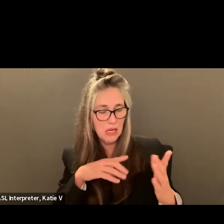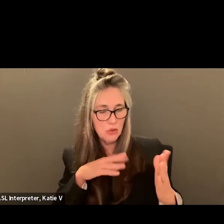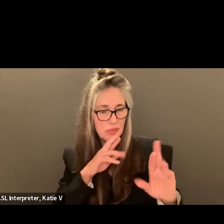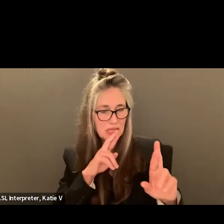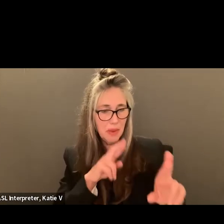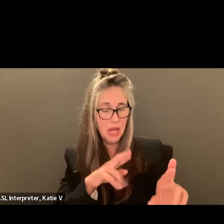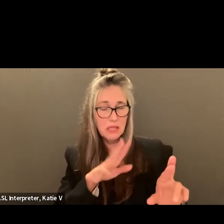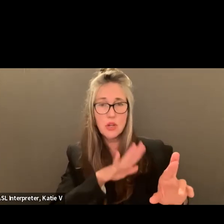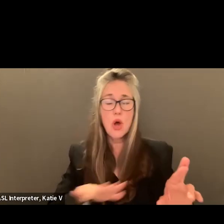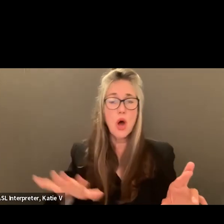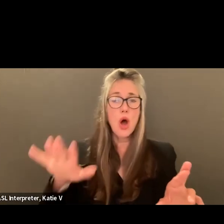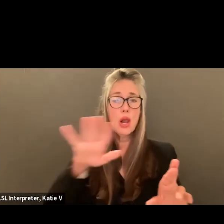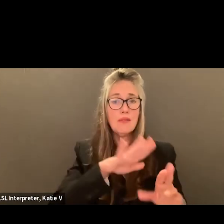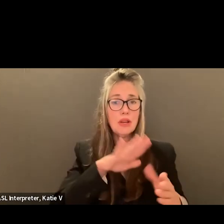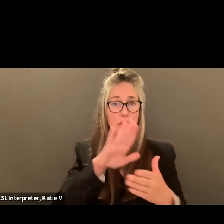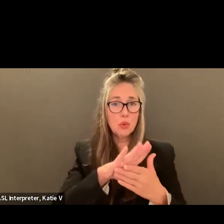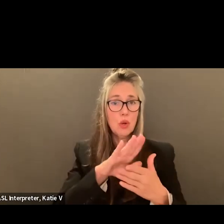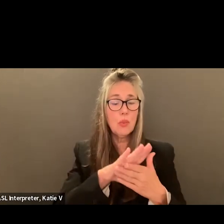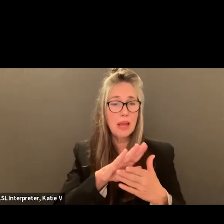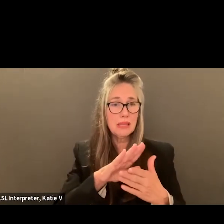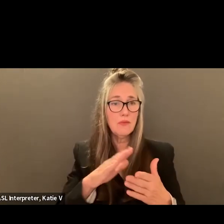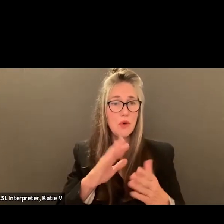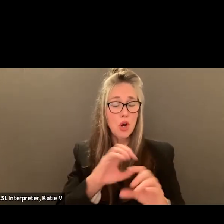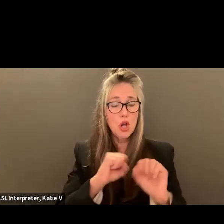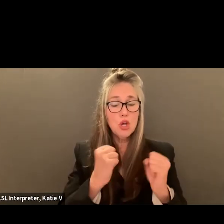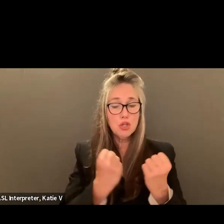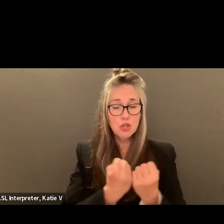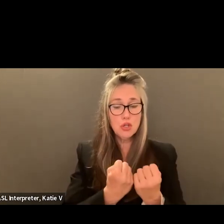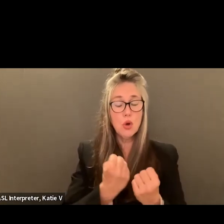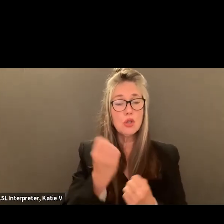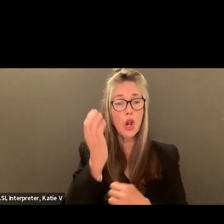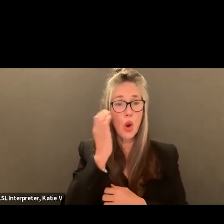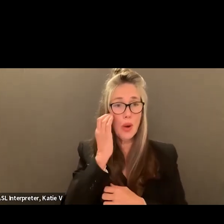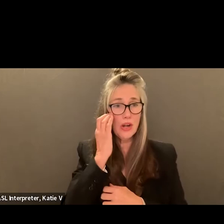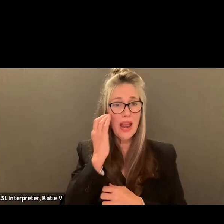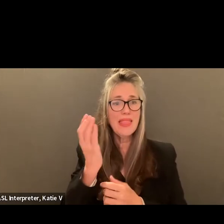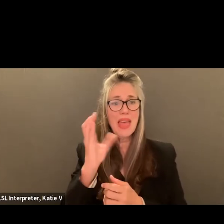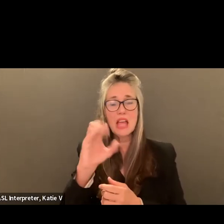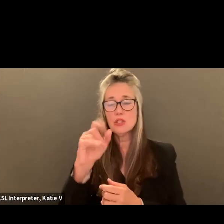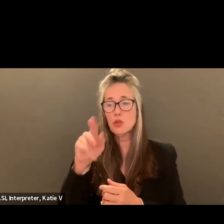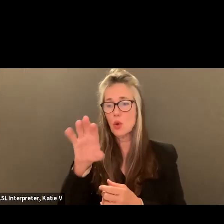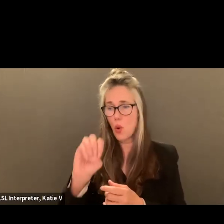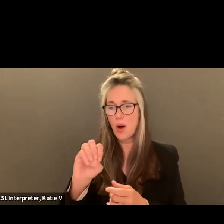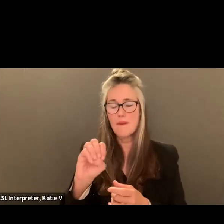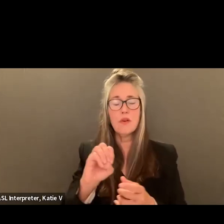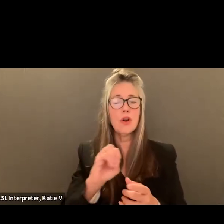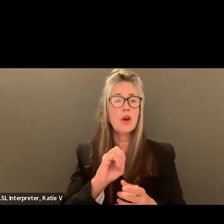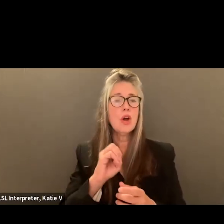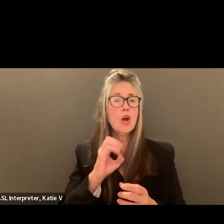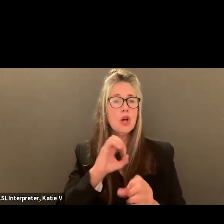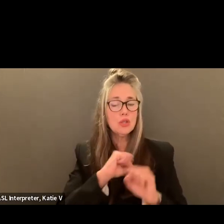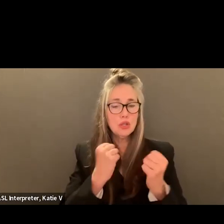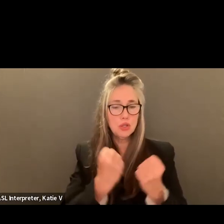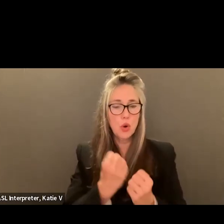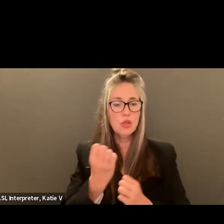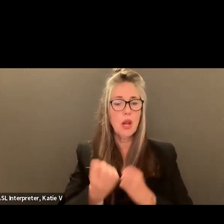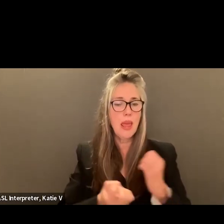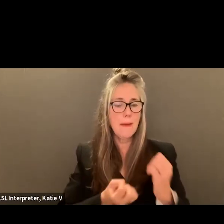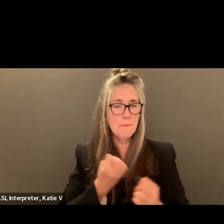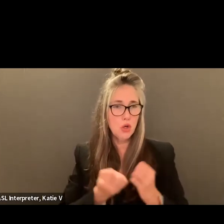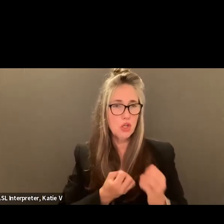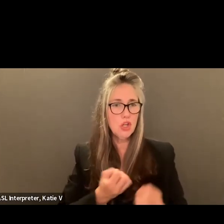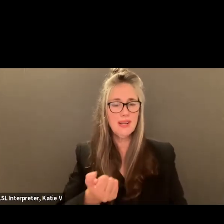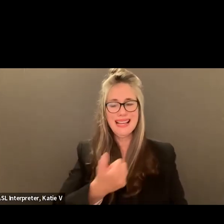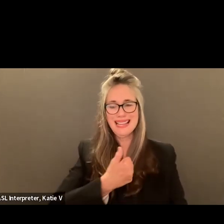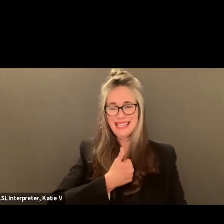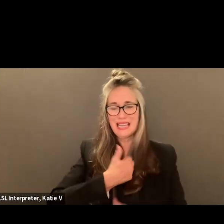awareness, which is, as you know, a core competency of the social-emotional learning, which is self-awareness, self-management. Social awareness is where this